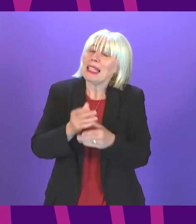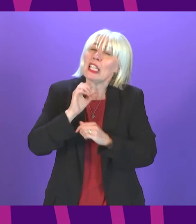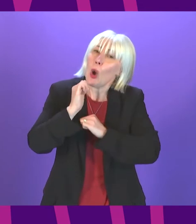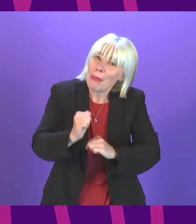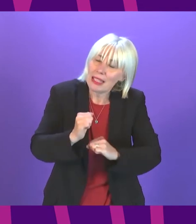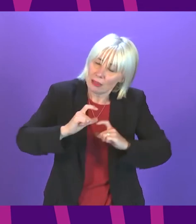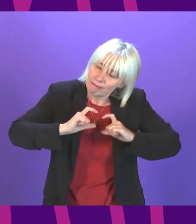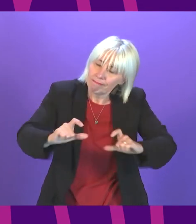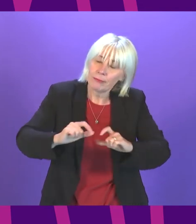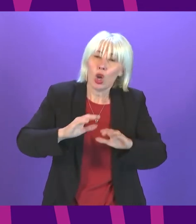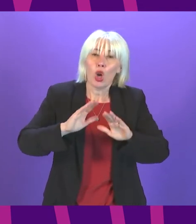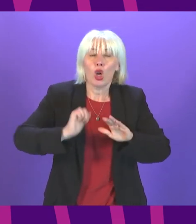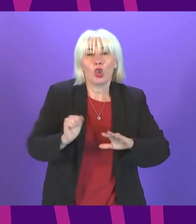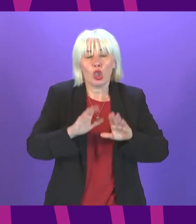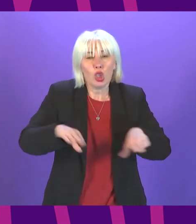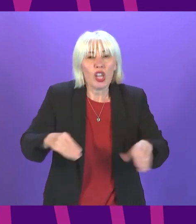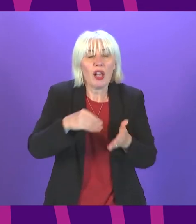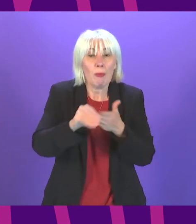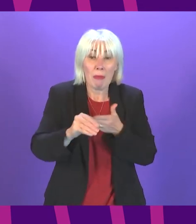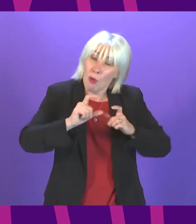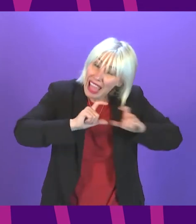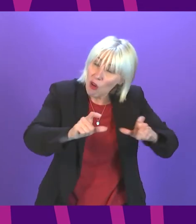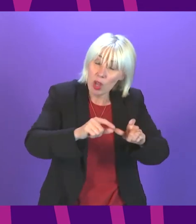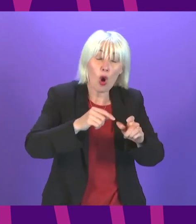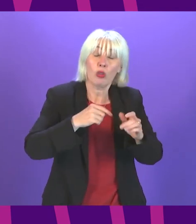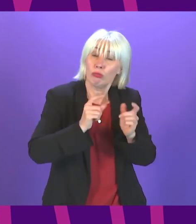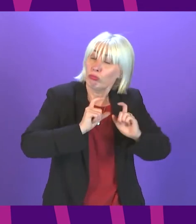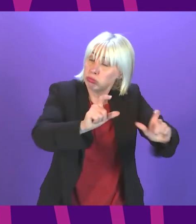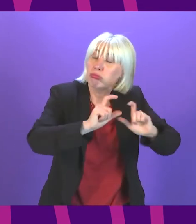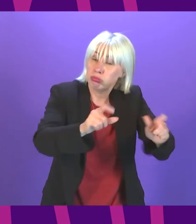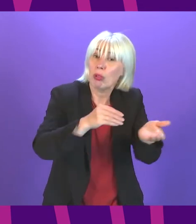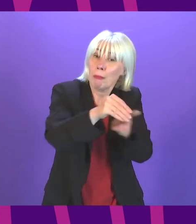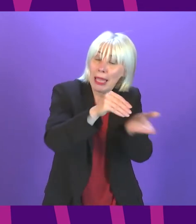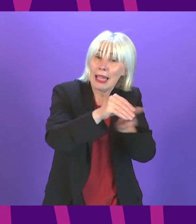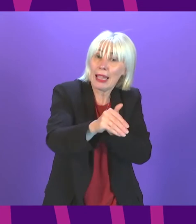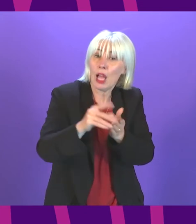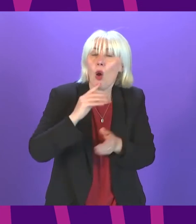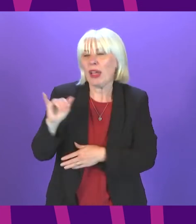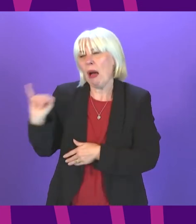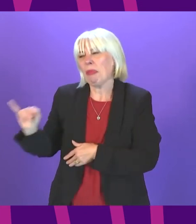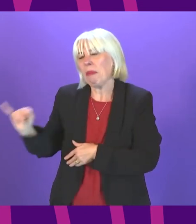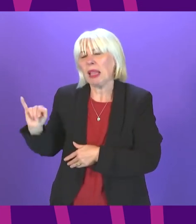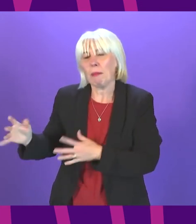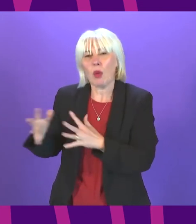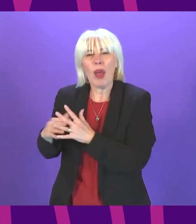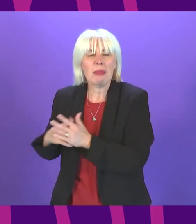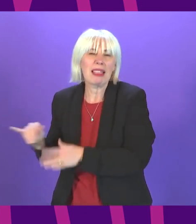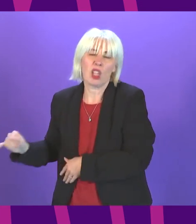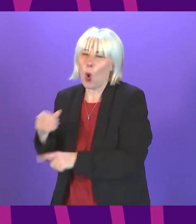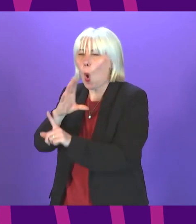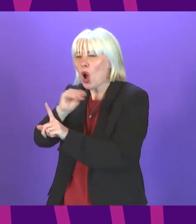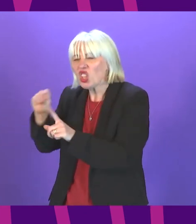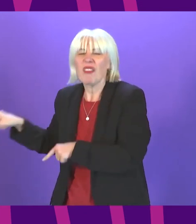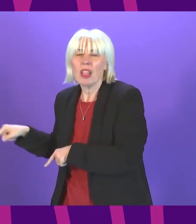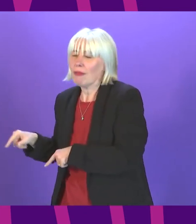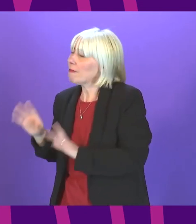to pay the Scottish child payment to those families who currently get it we cannot simply blame this on the Tories and Westminster and move on we have to act here